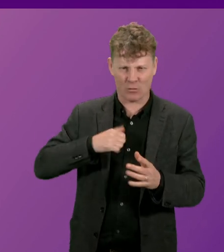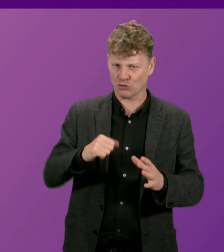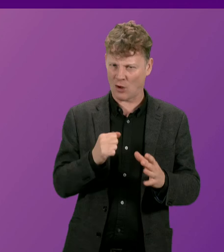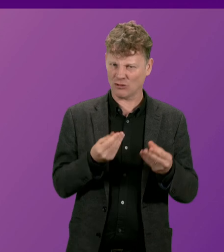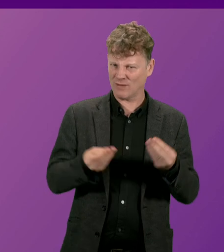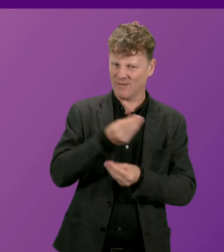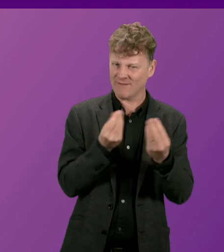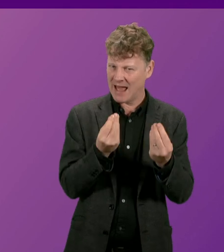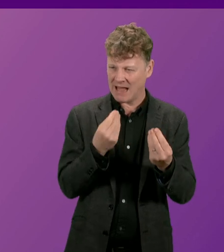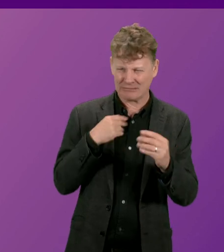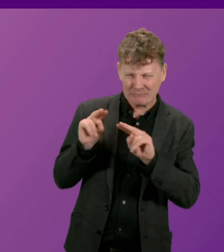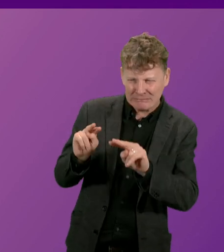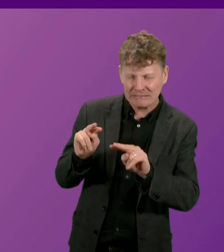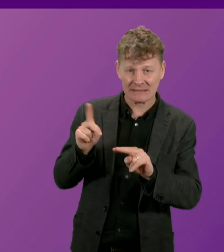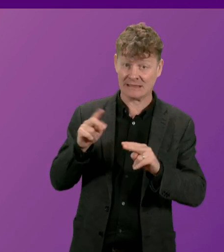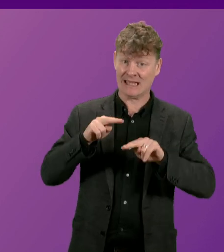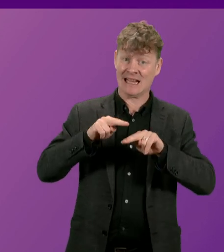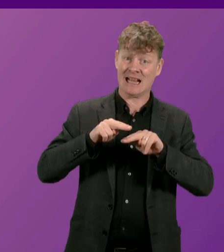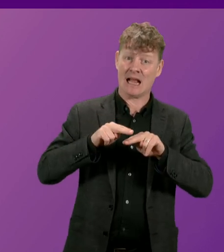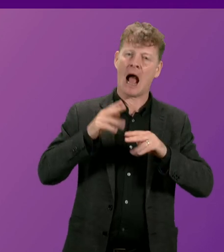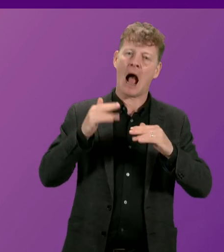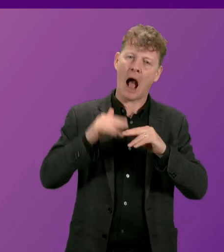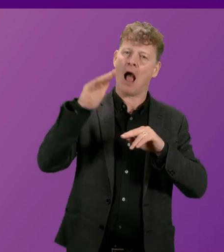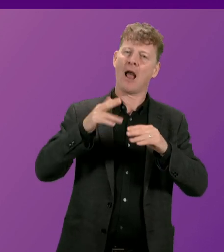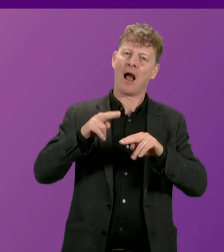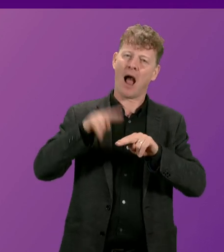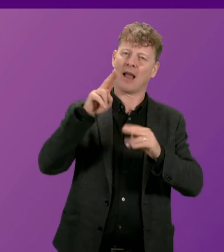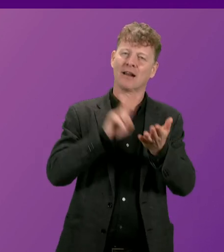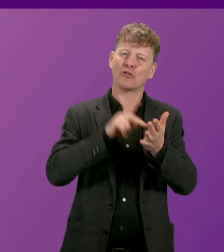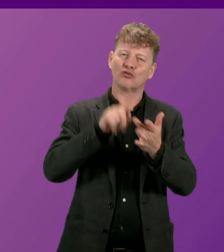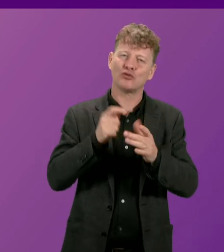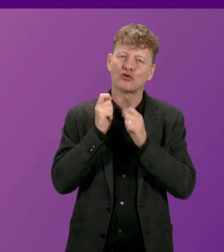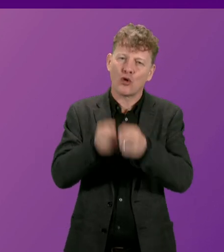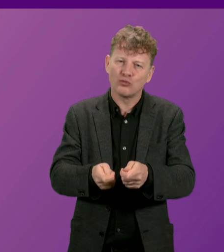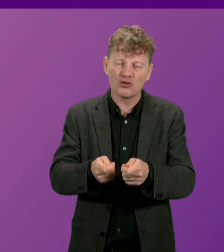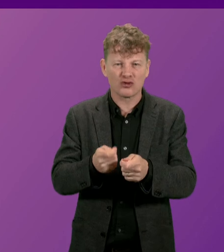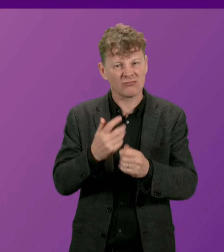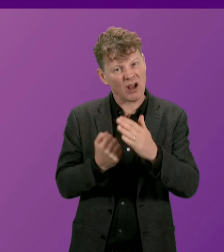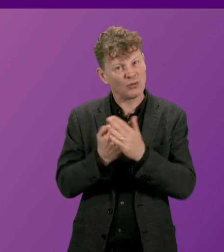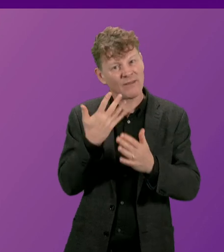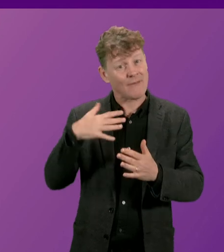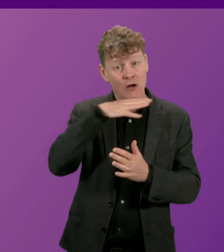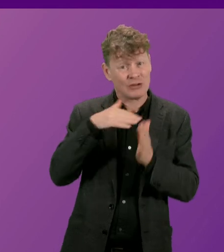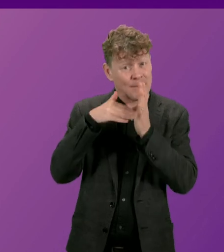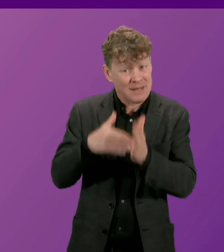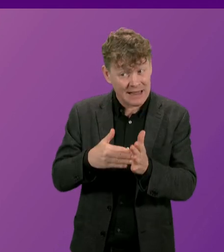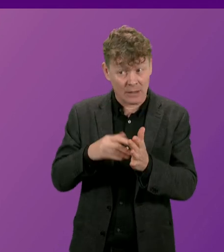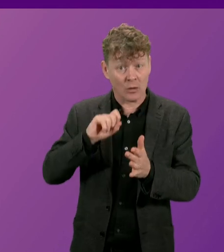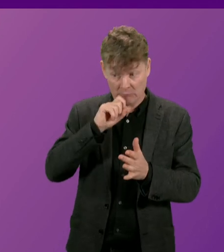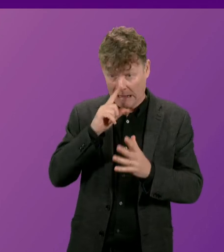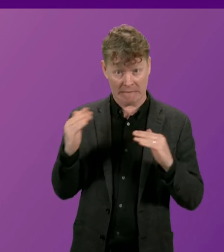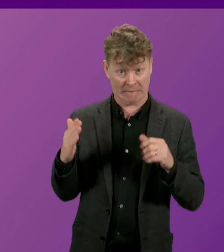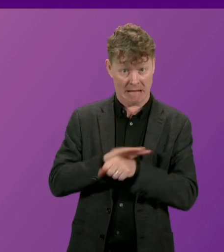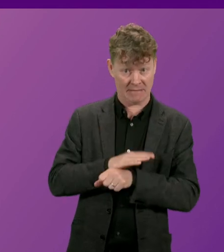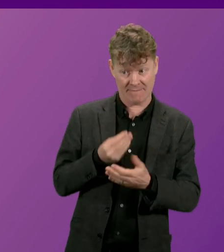whether the increased cost to the public sector of higher national insurance contributions of up to £500 million will be fully funded and